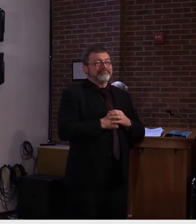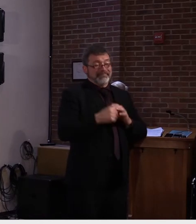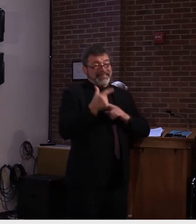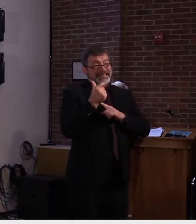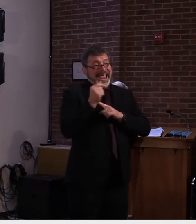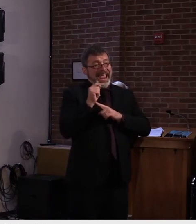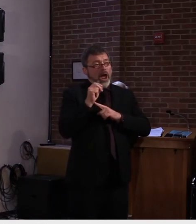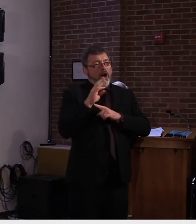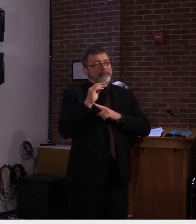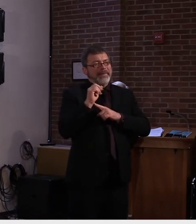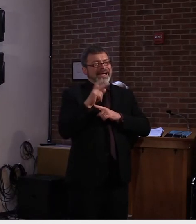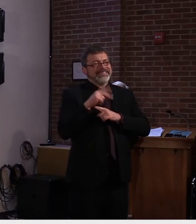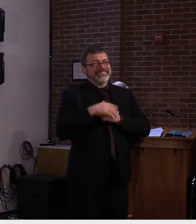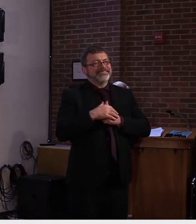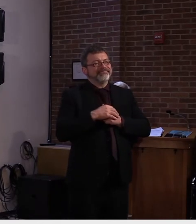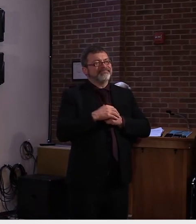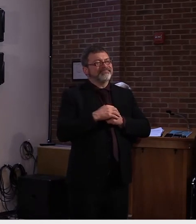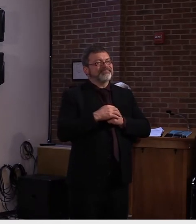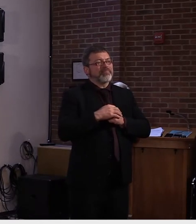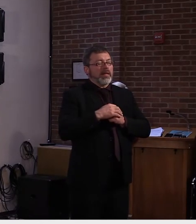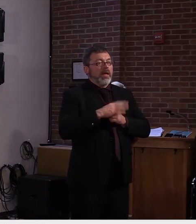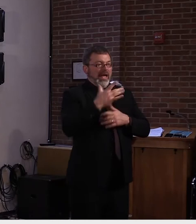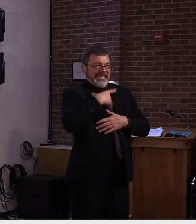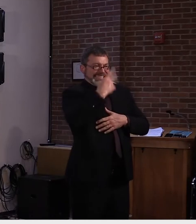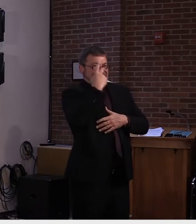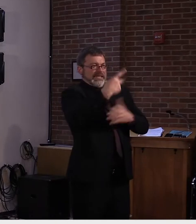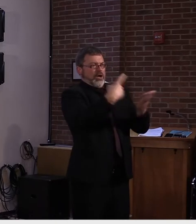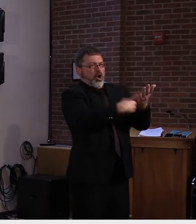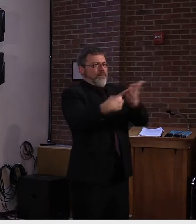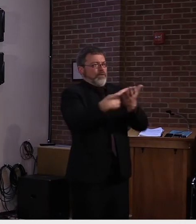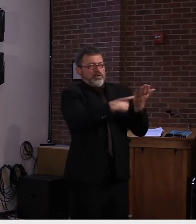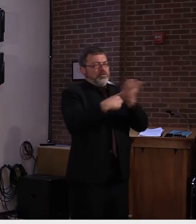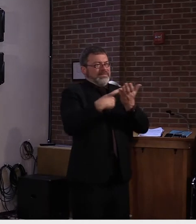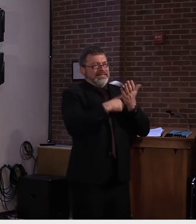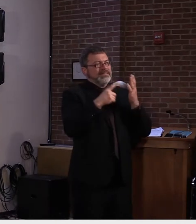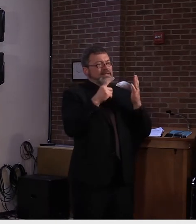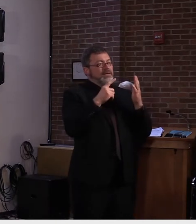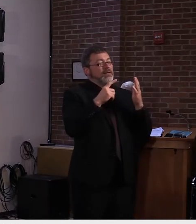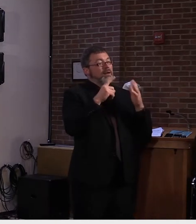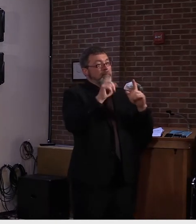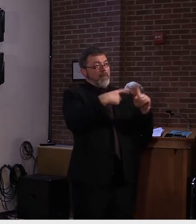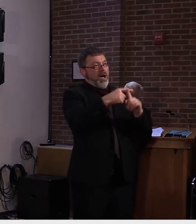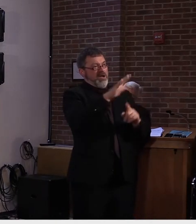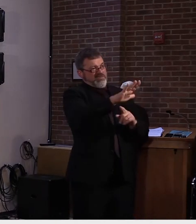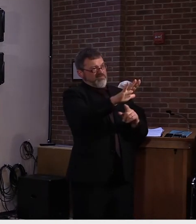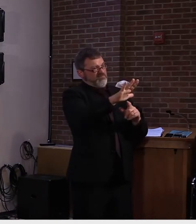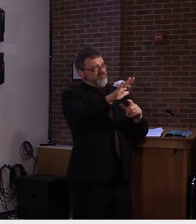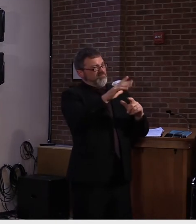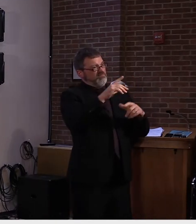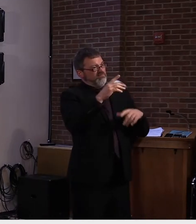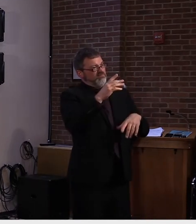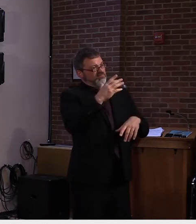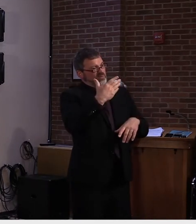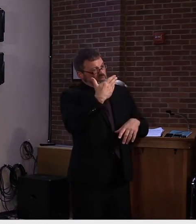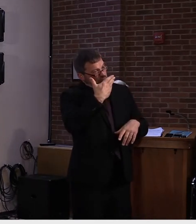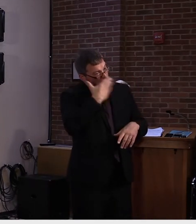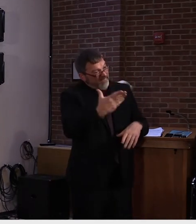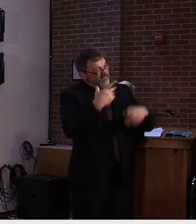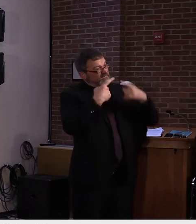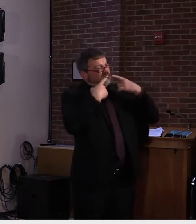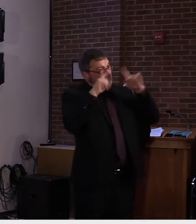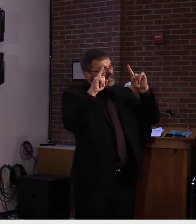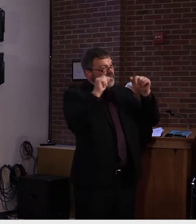controversy now because the data they generated made one question whether those were as effective as facial coverings.